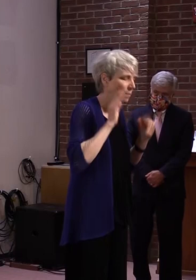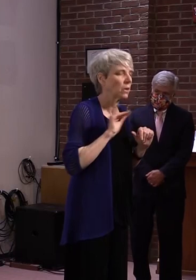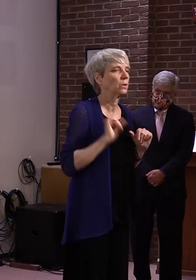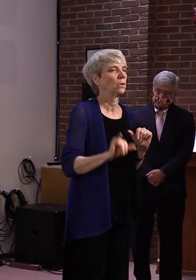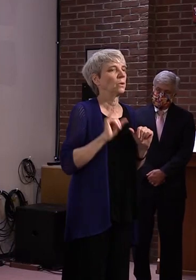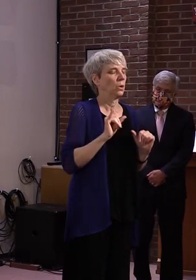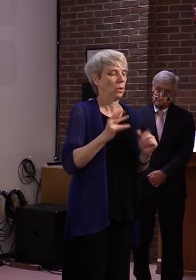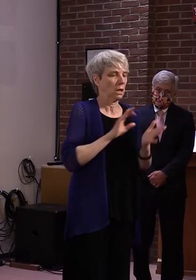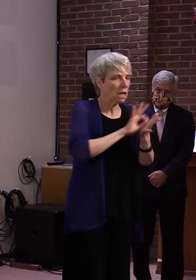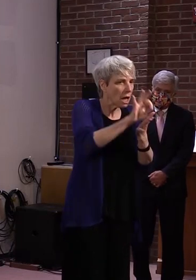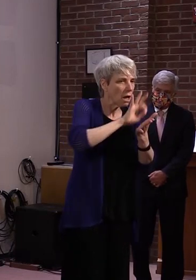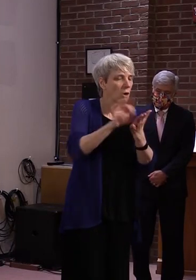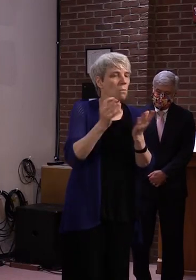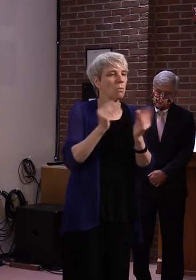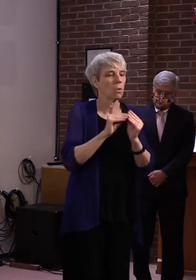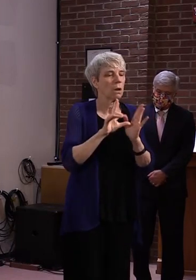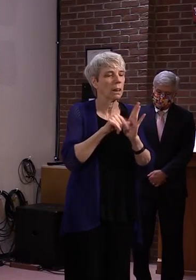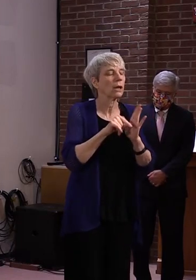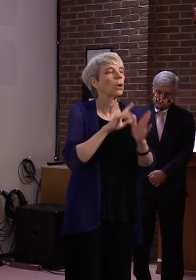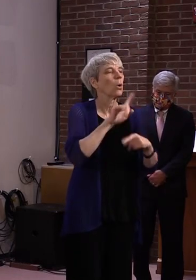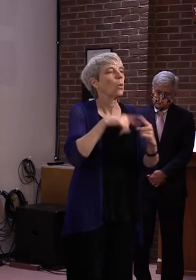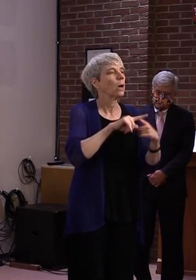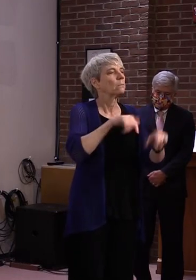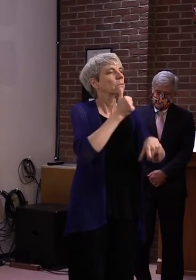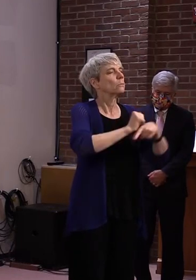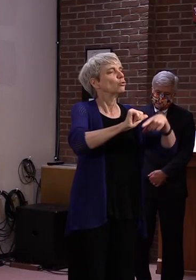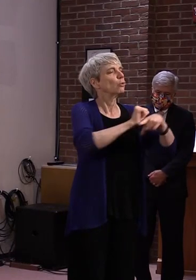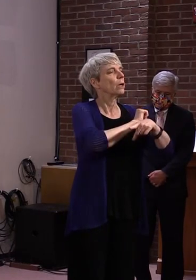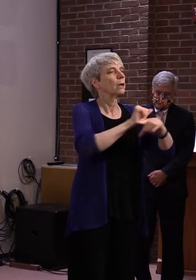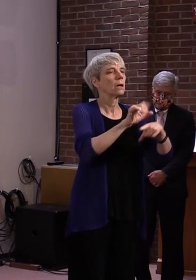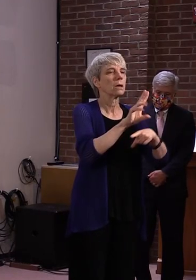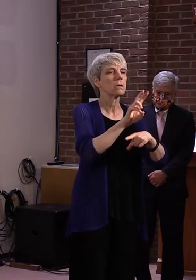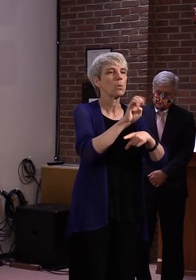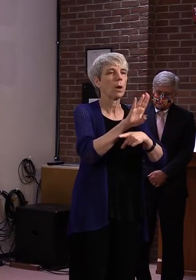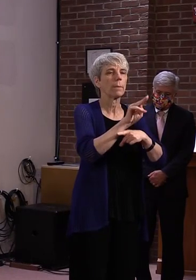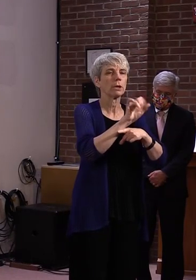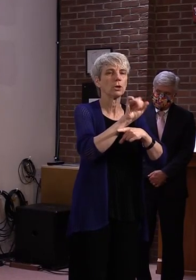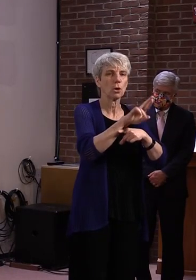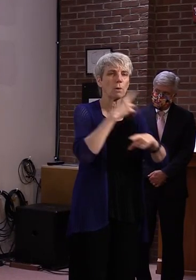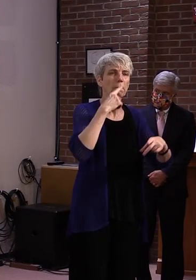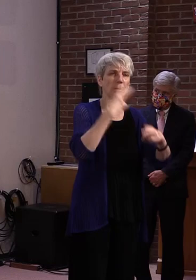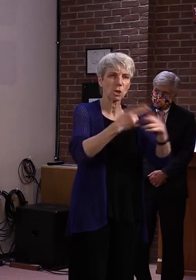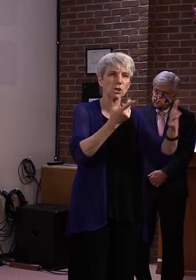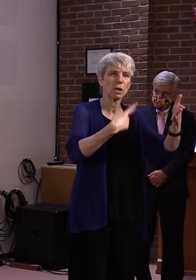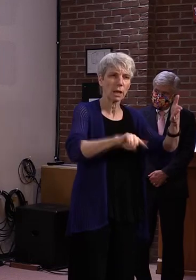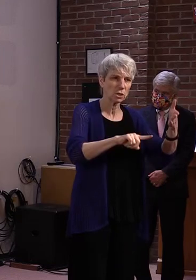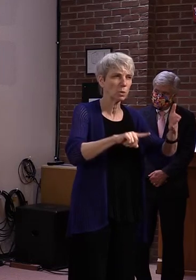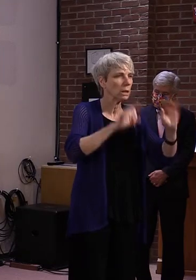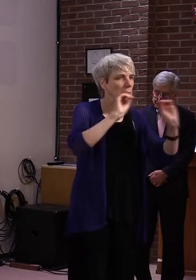these webinars as well, I believe we'll get some feedback from many groups. I'm goals.